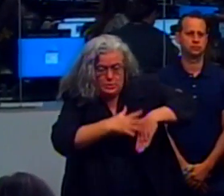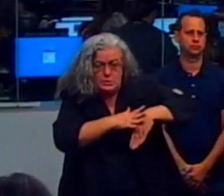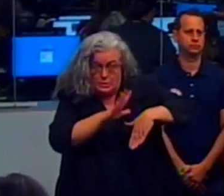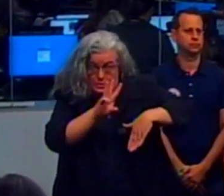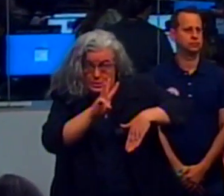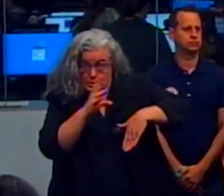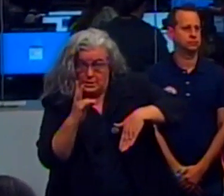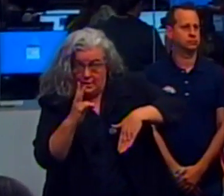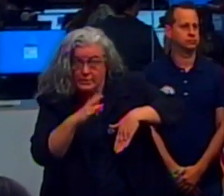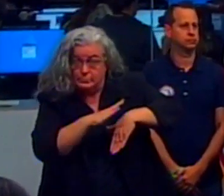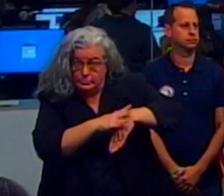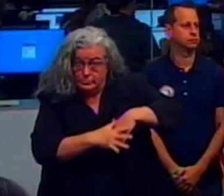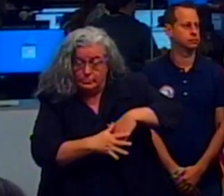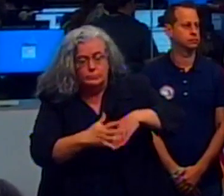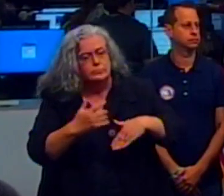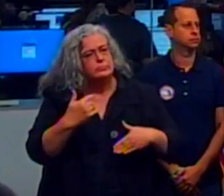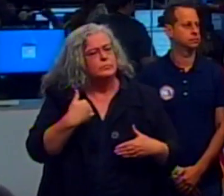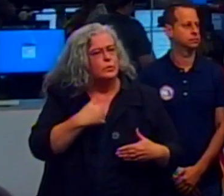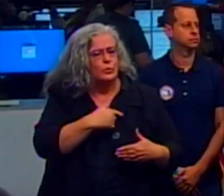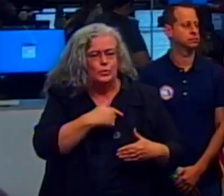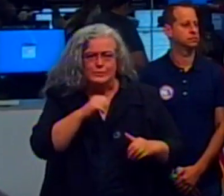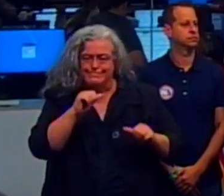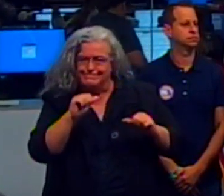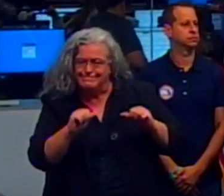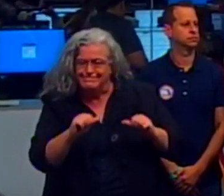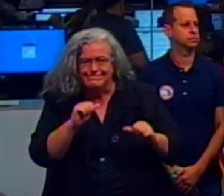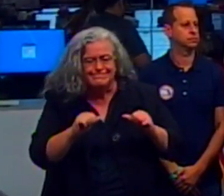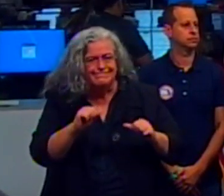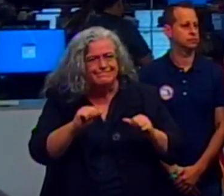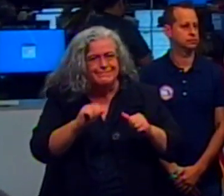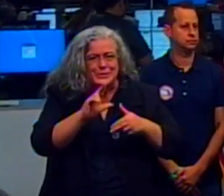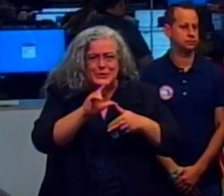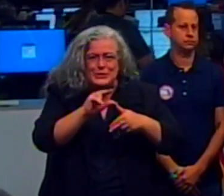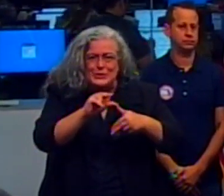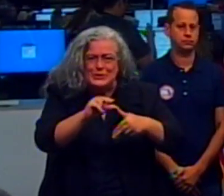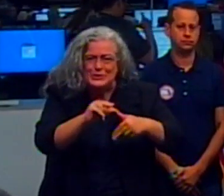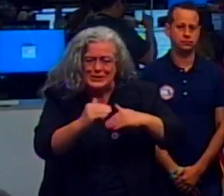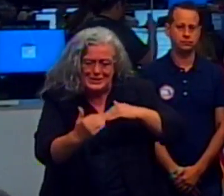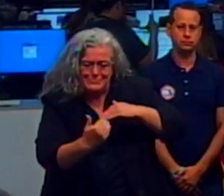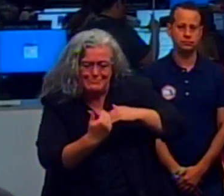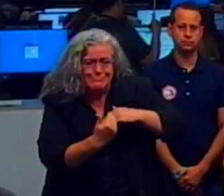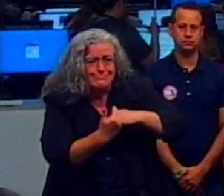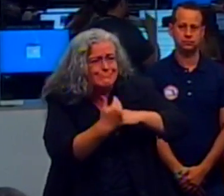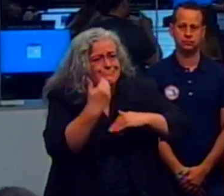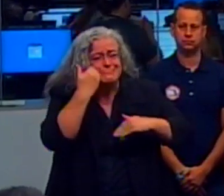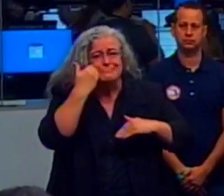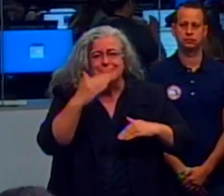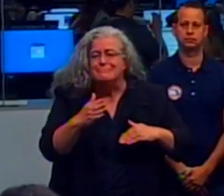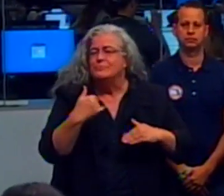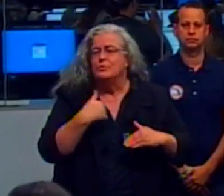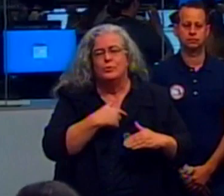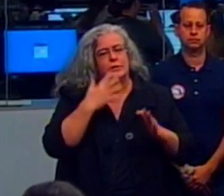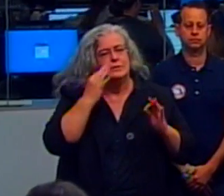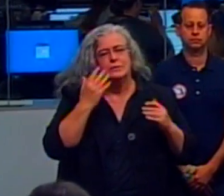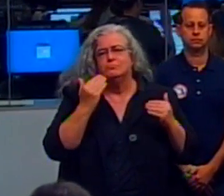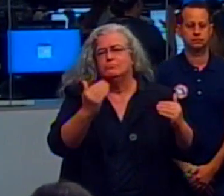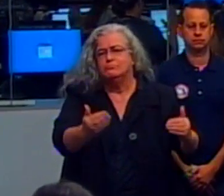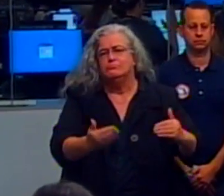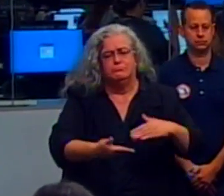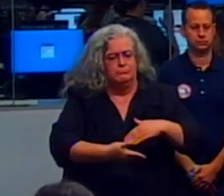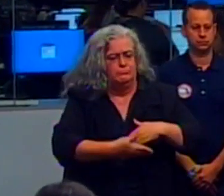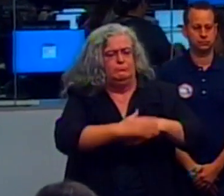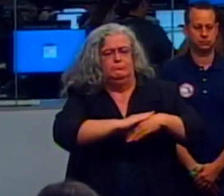The precise path of the storm is still somewhat uncertain, and that's the reason for all 67. But the